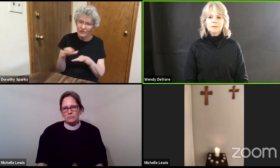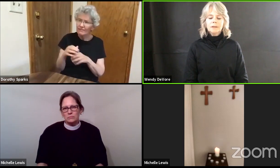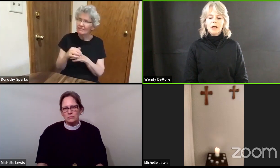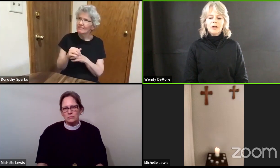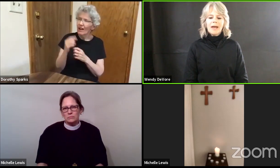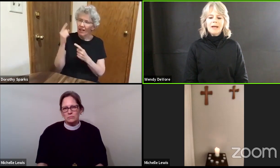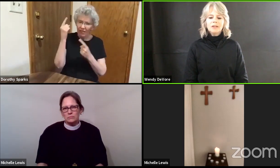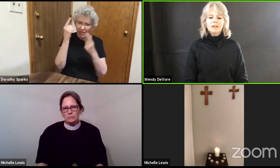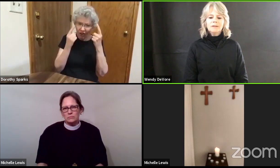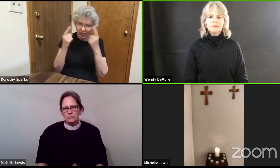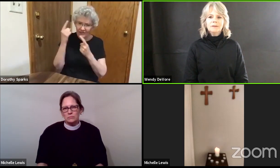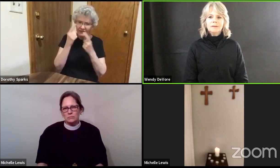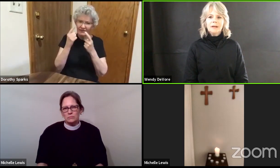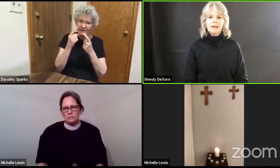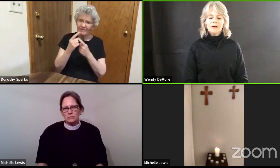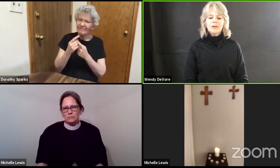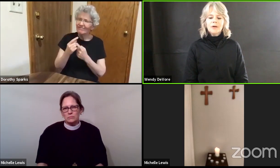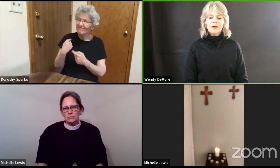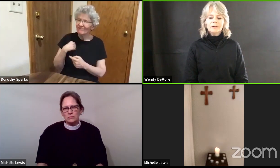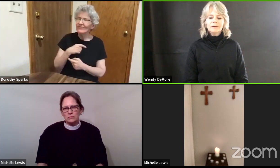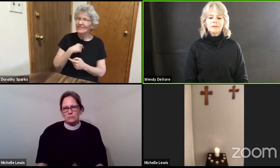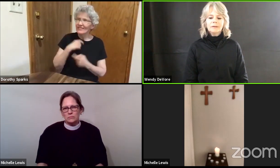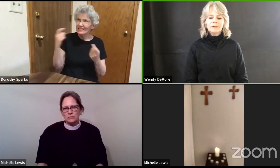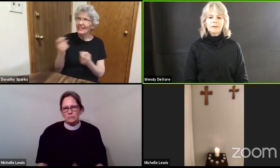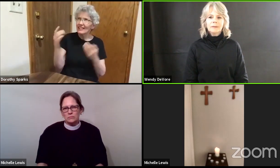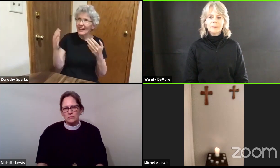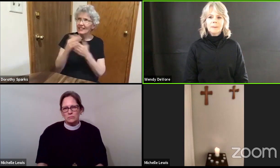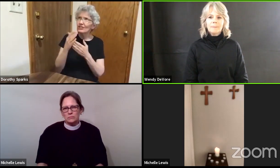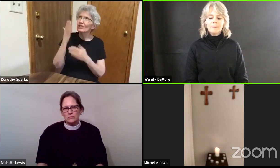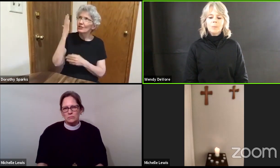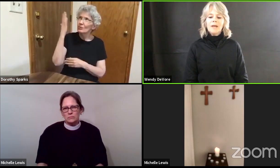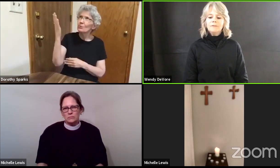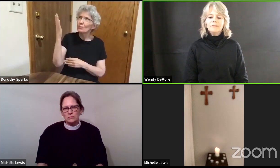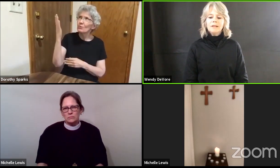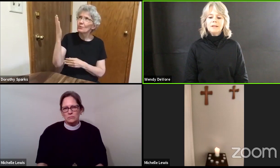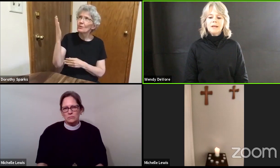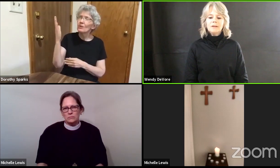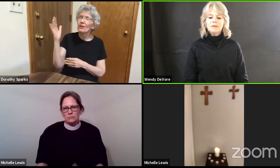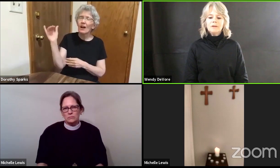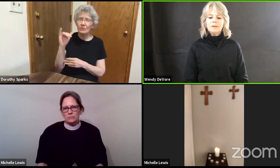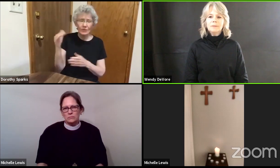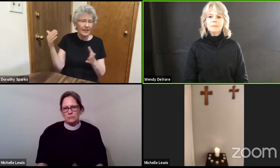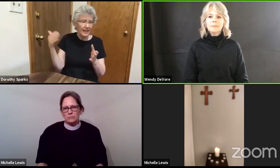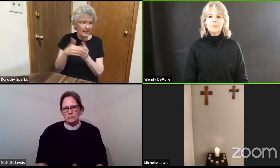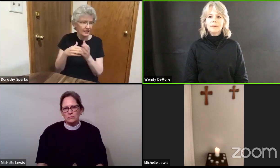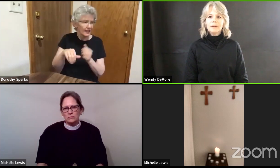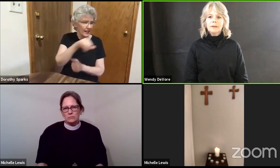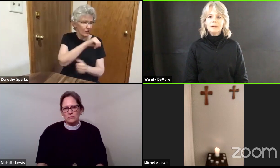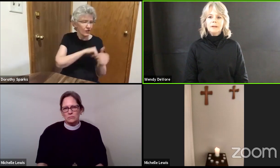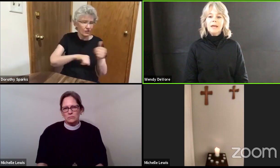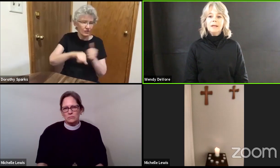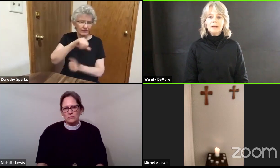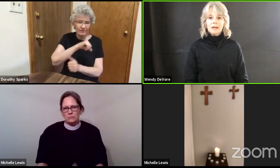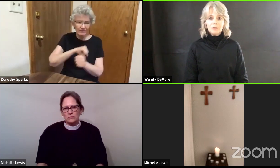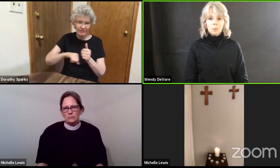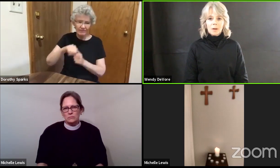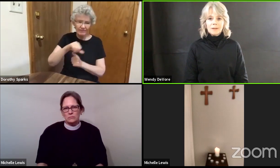our actions, and our thoughts. God, have sinned against you, and against one